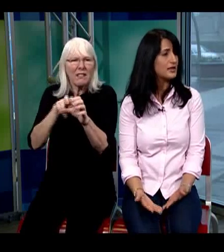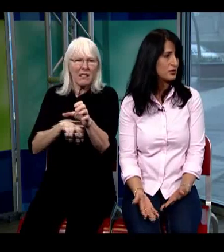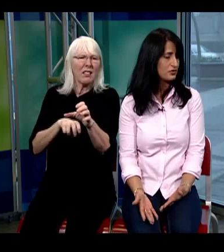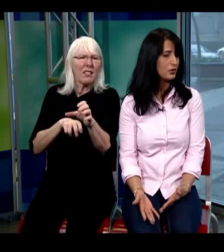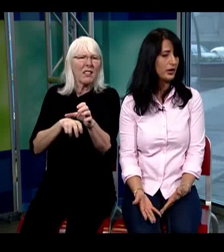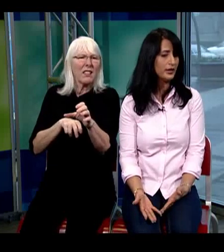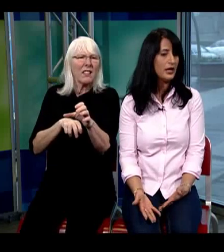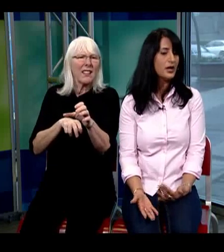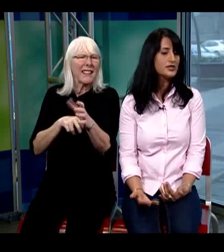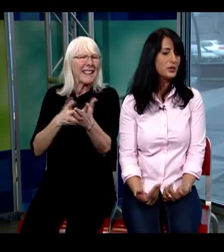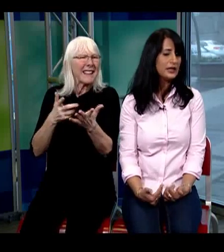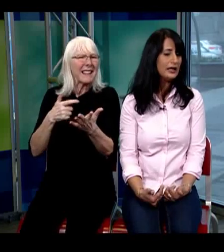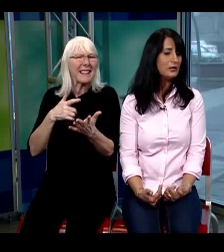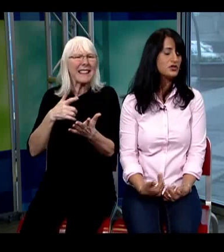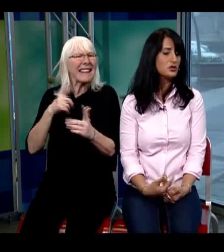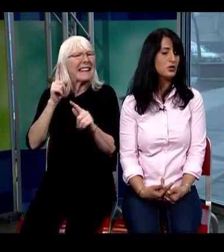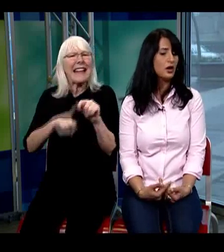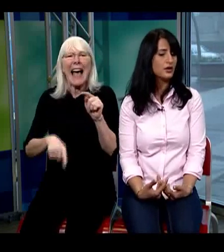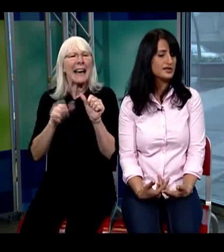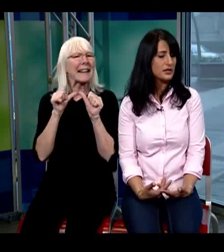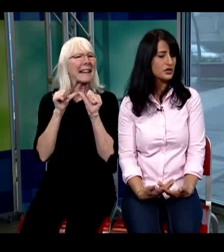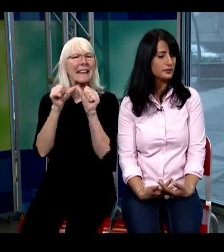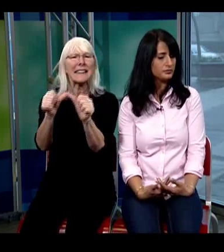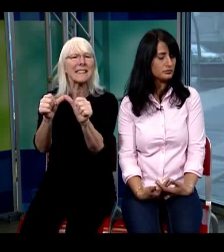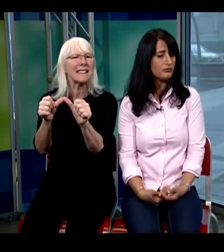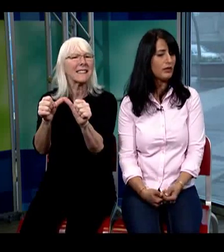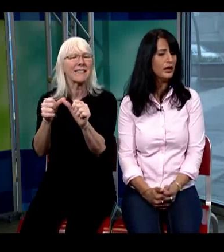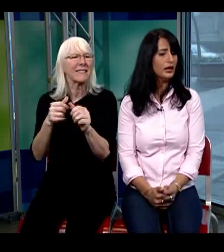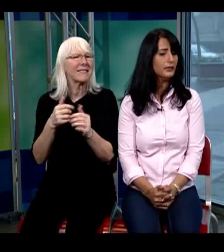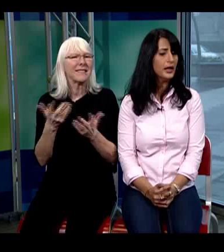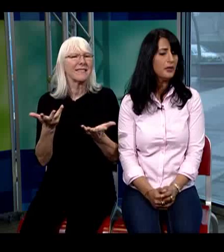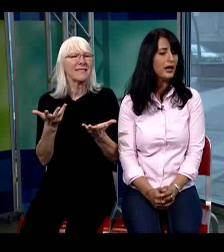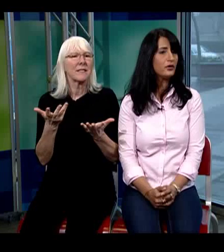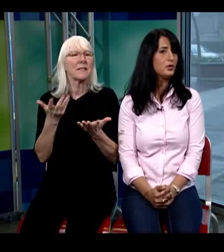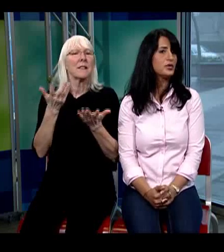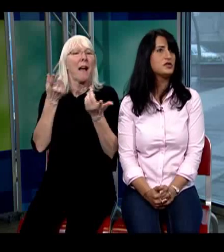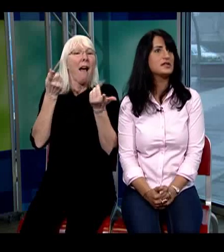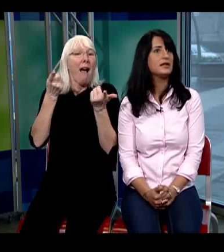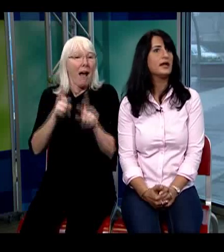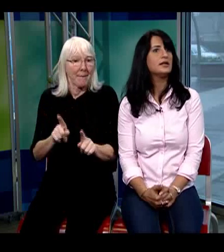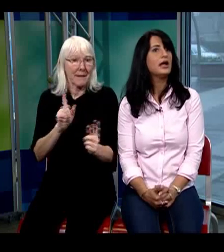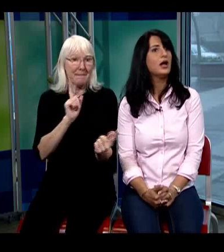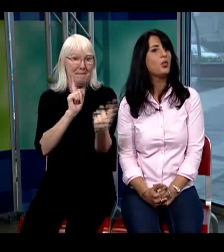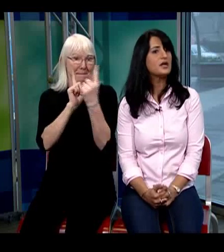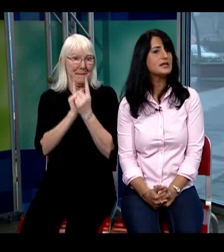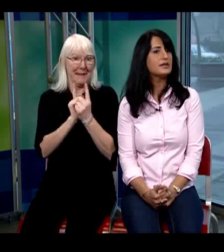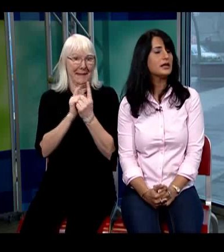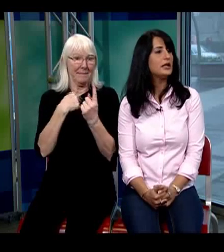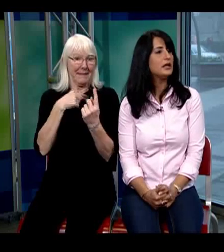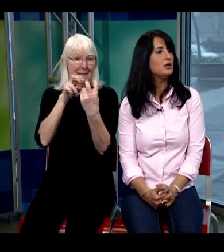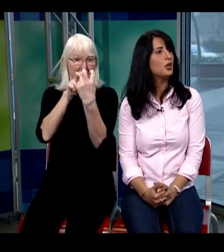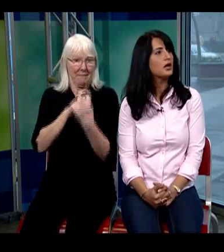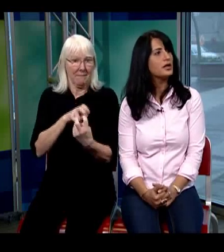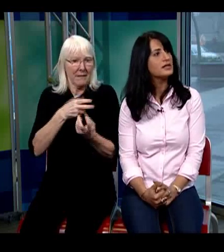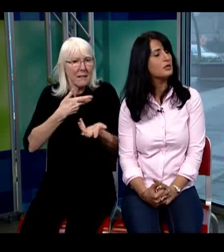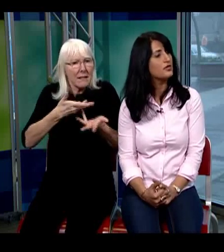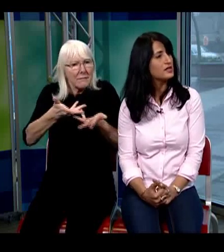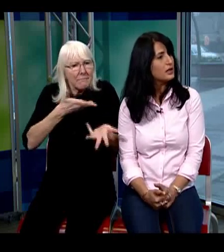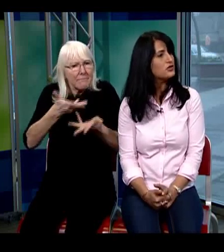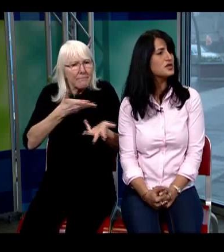that was required so when he came to our center my role was to see that what is it that he what are his some of his interests